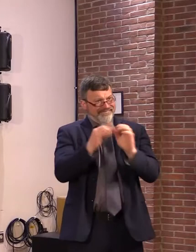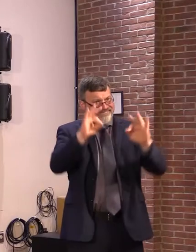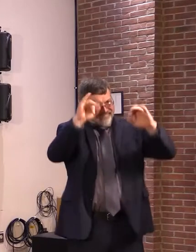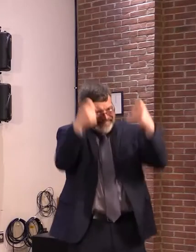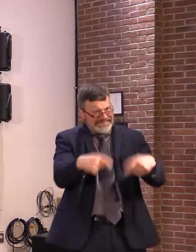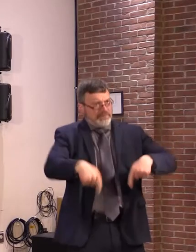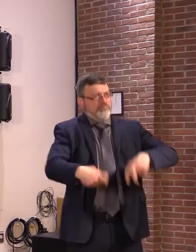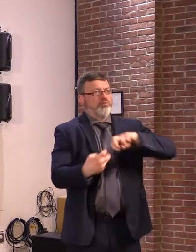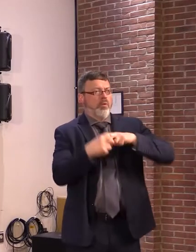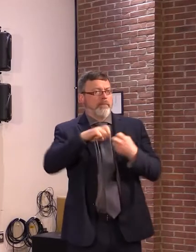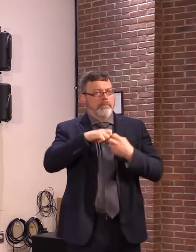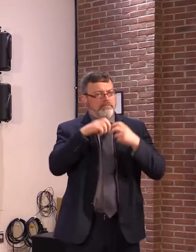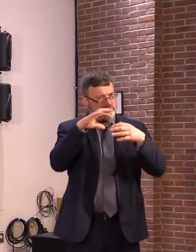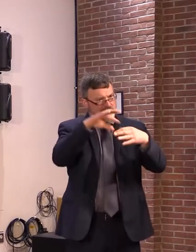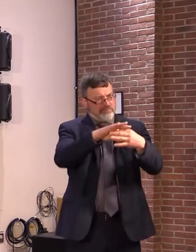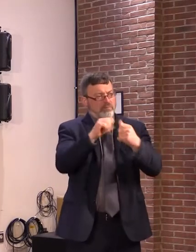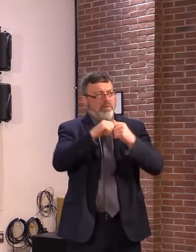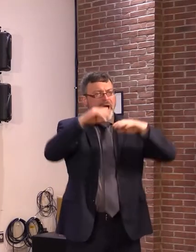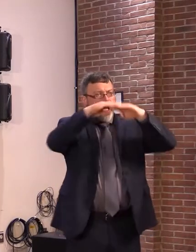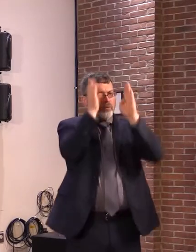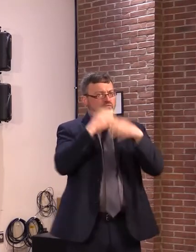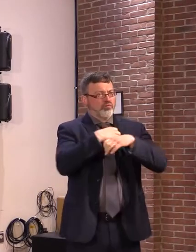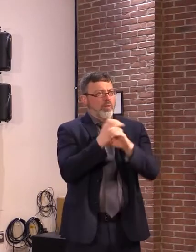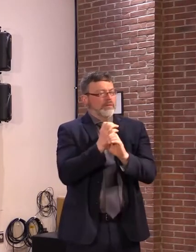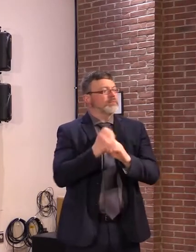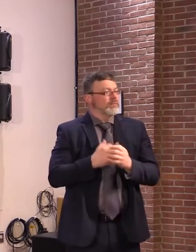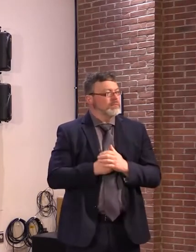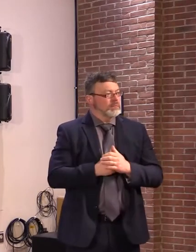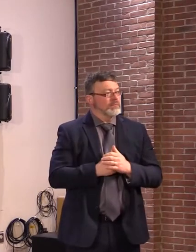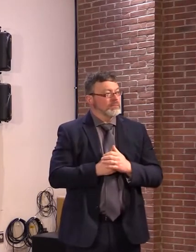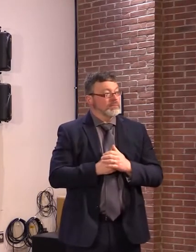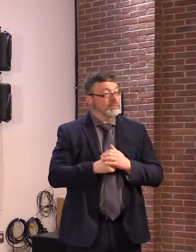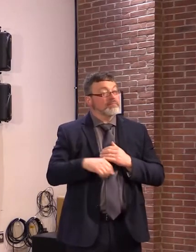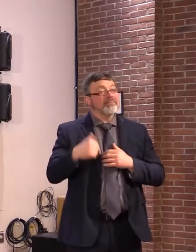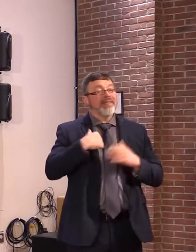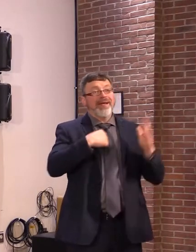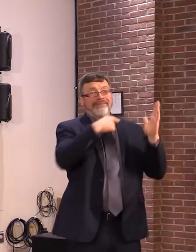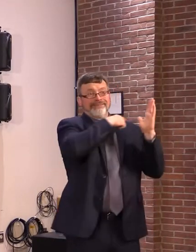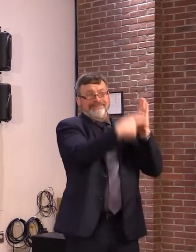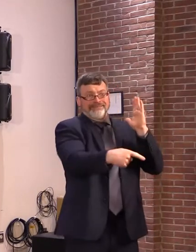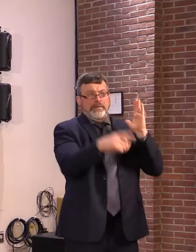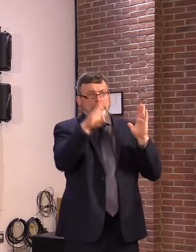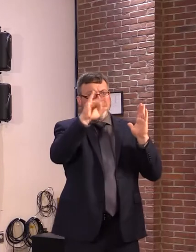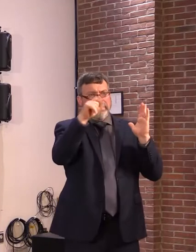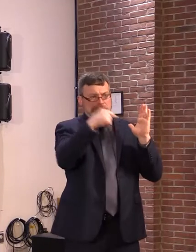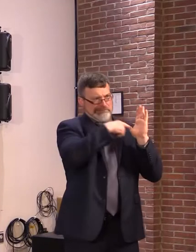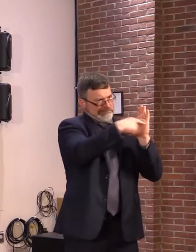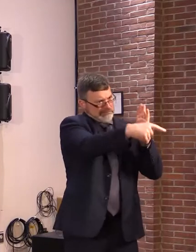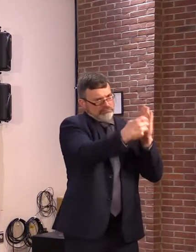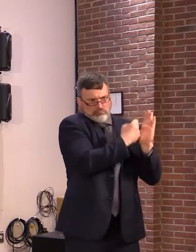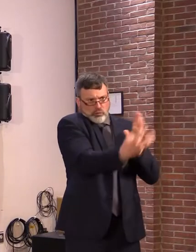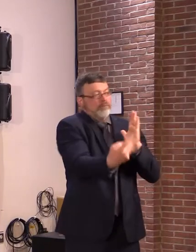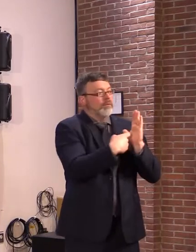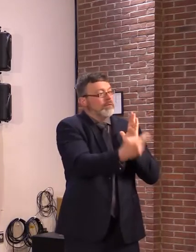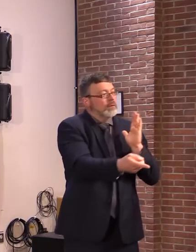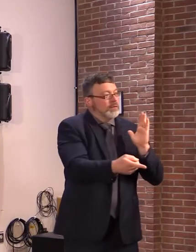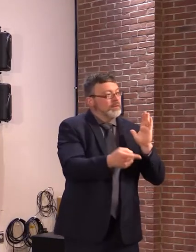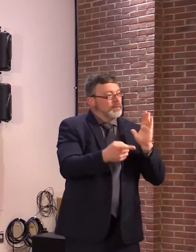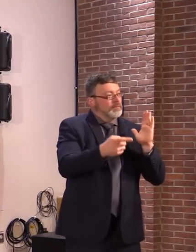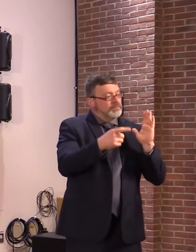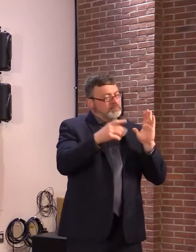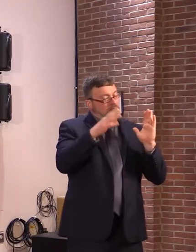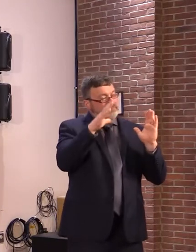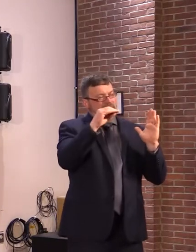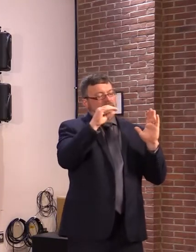Unfortunately, of the several bills before the legislature, reforming Act 250 and dealing with the permitting side of this problem. And I want to give kudos.